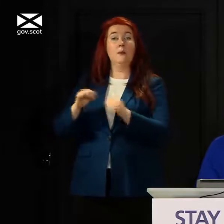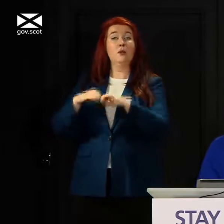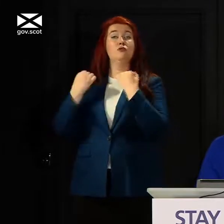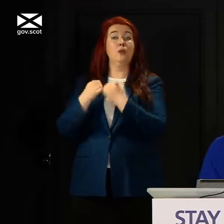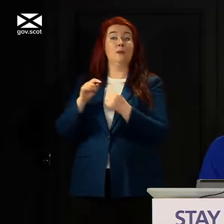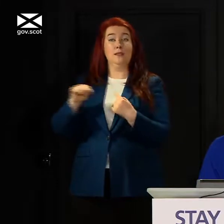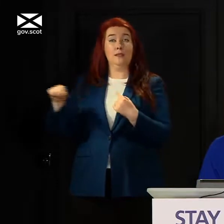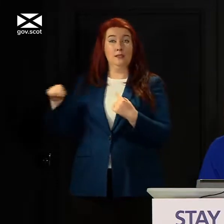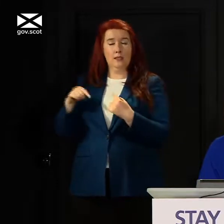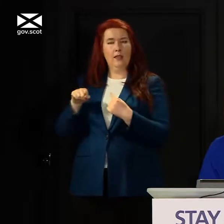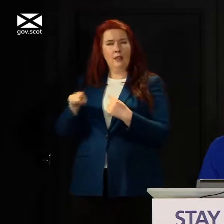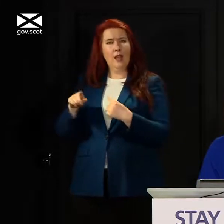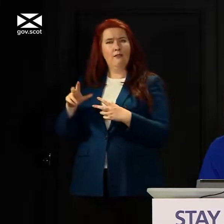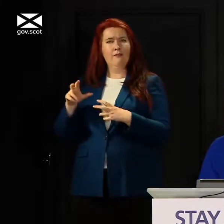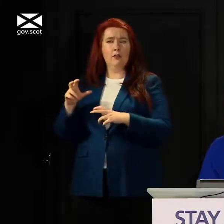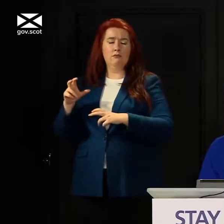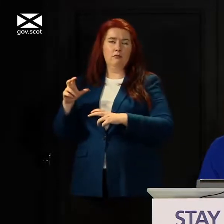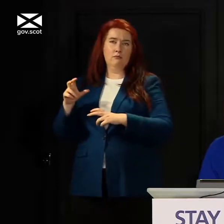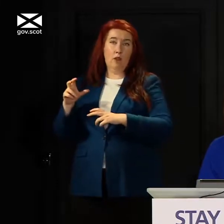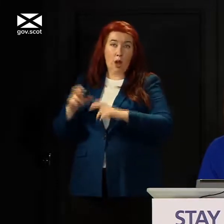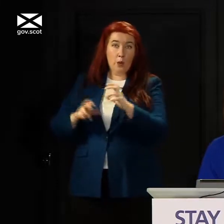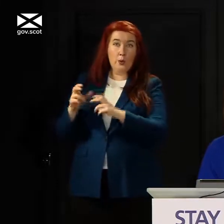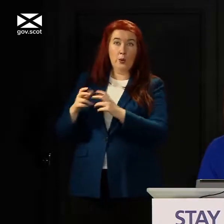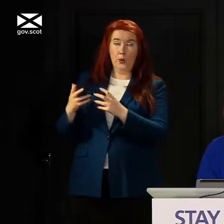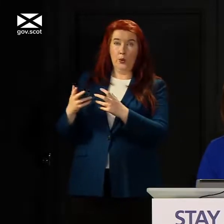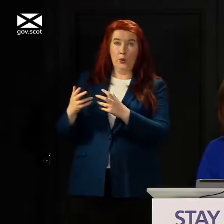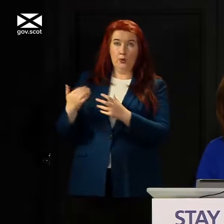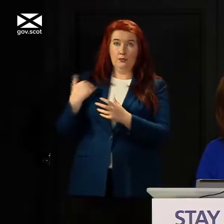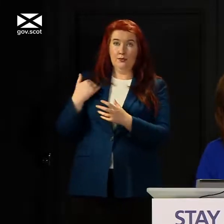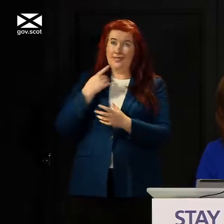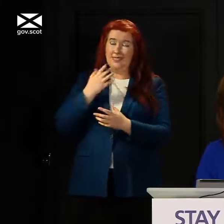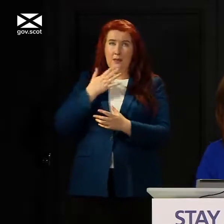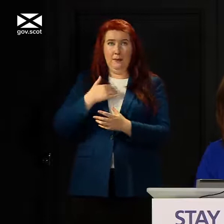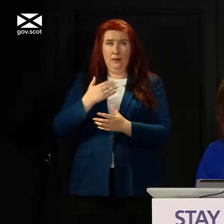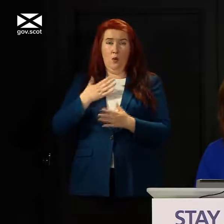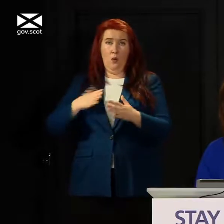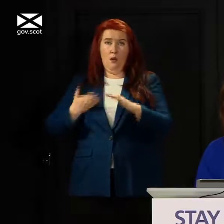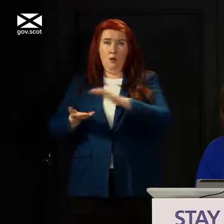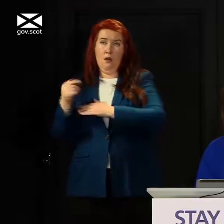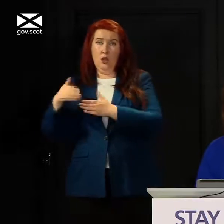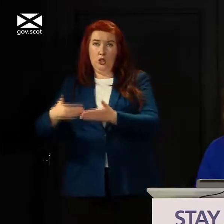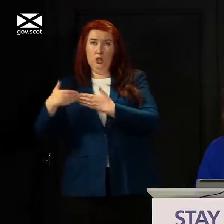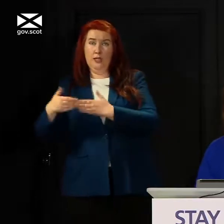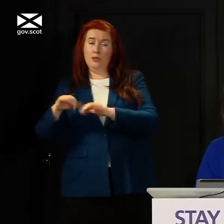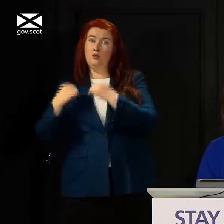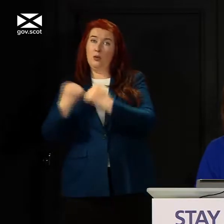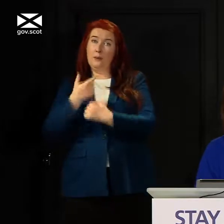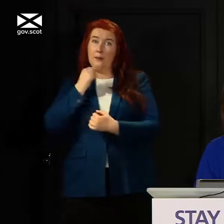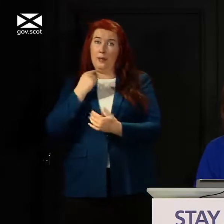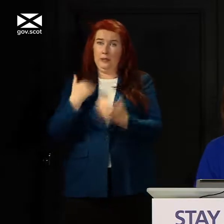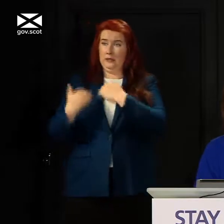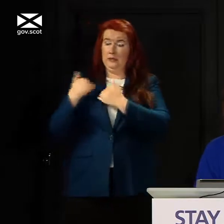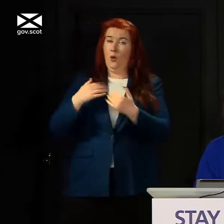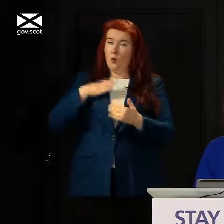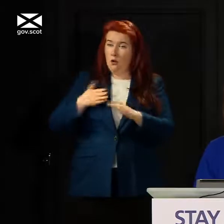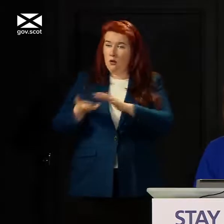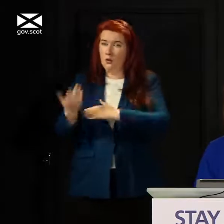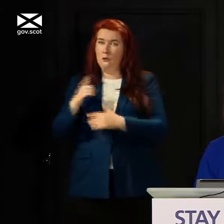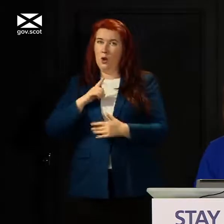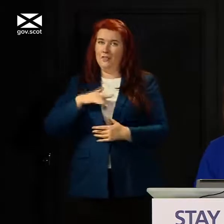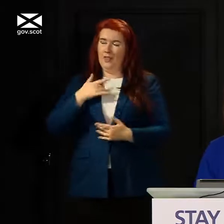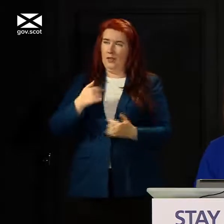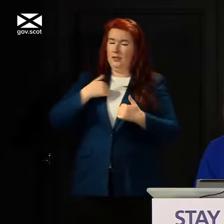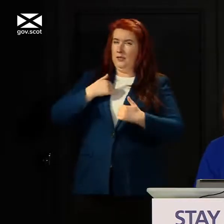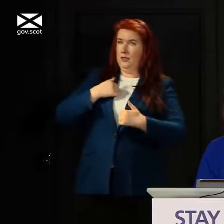argued and asked that they be part of that shielding group because they perceived themselves